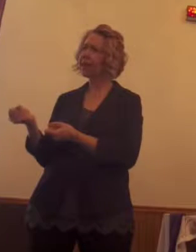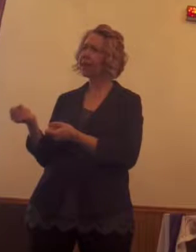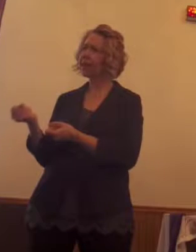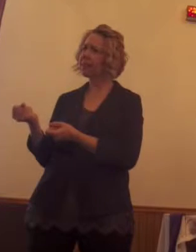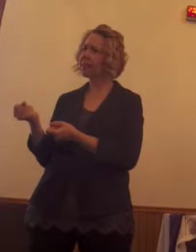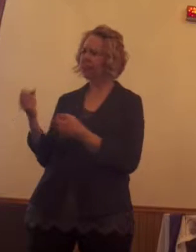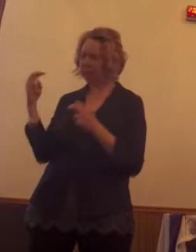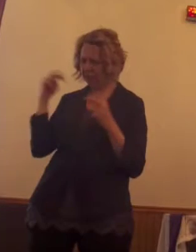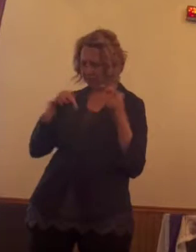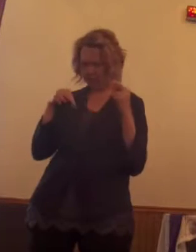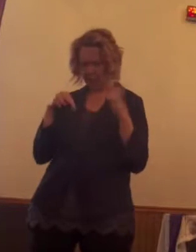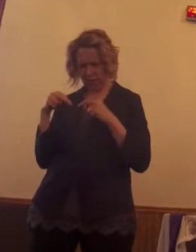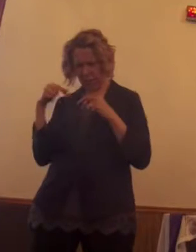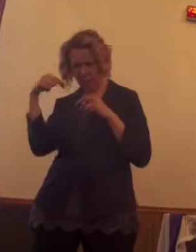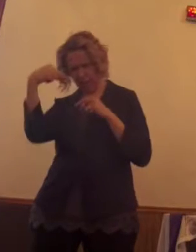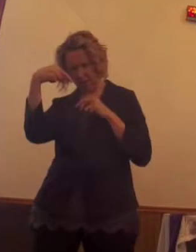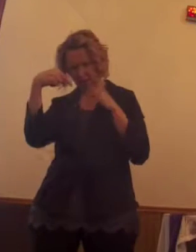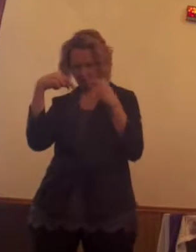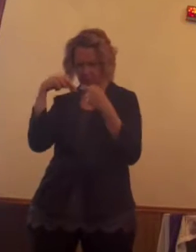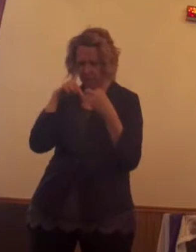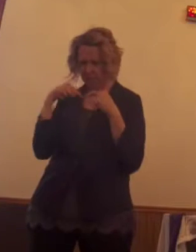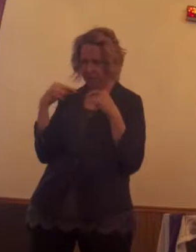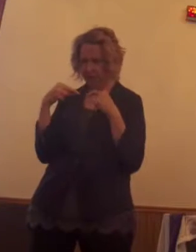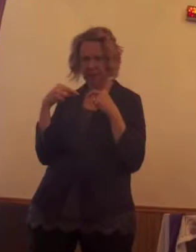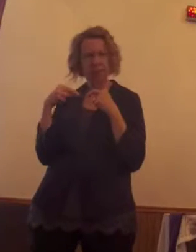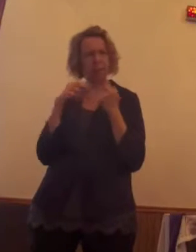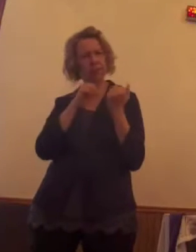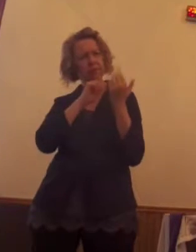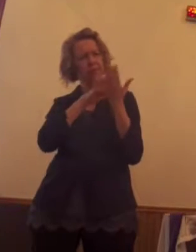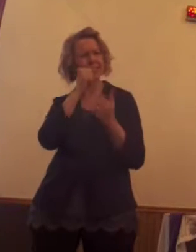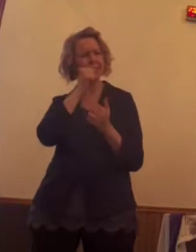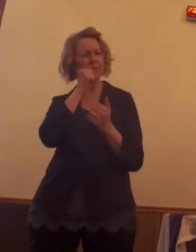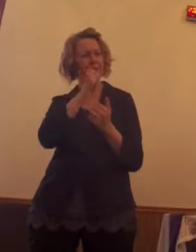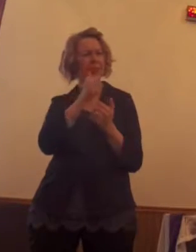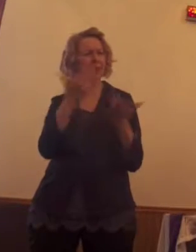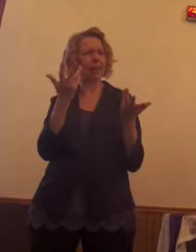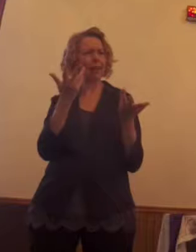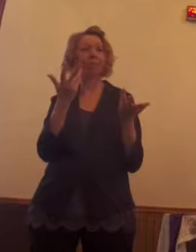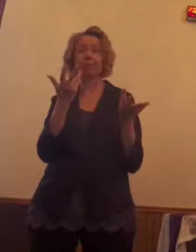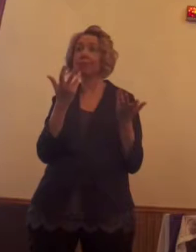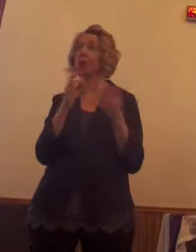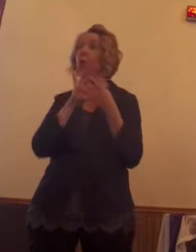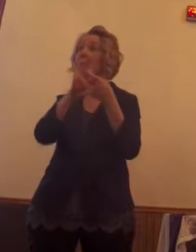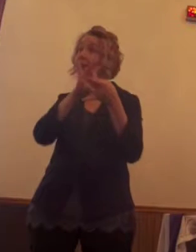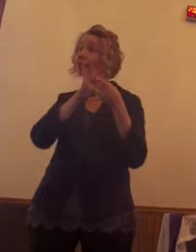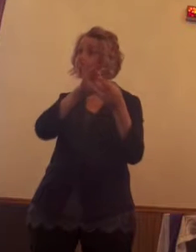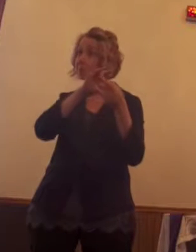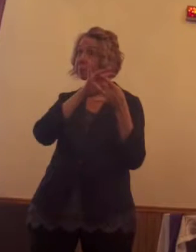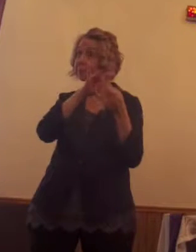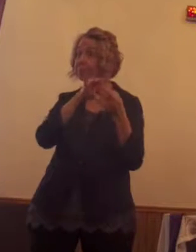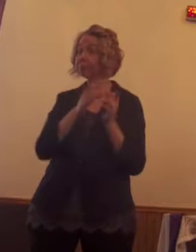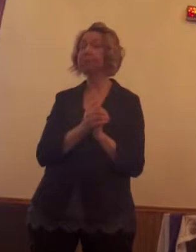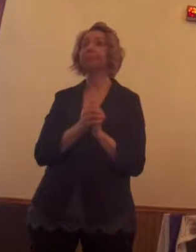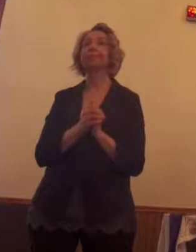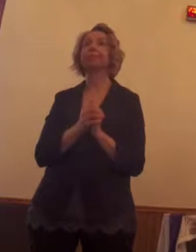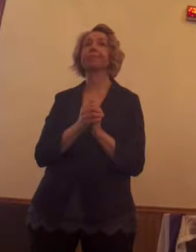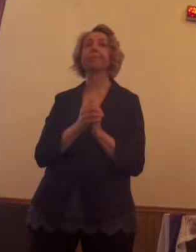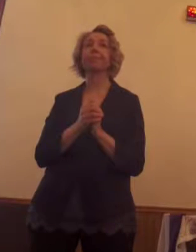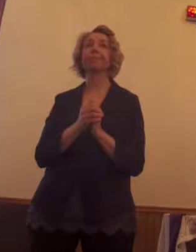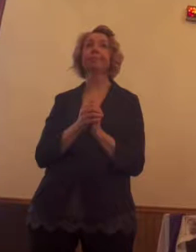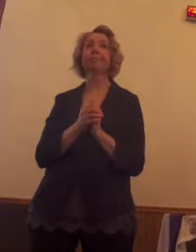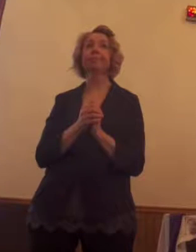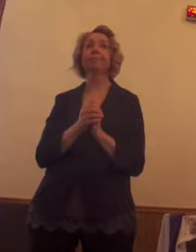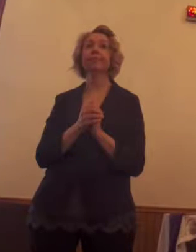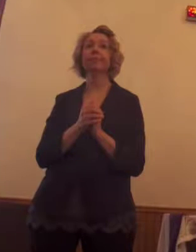various avenues that we face in our day-to-day lives. We've talked about relationships. We've talked about